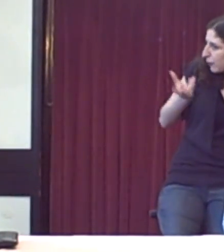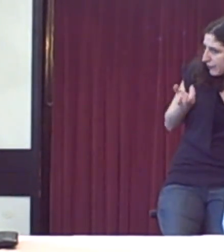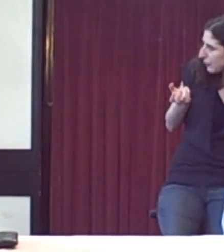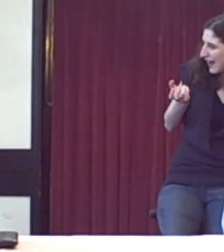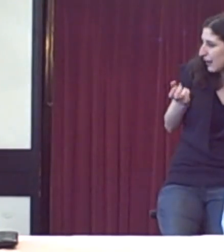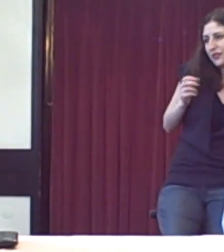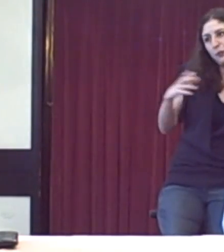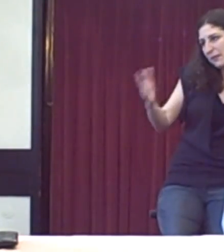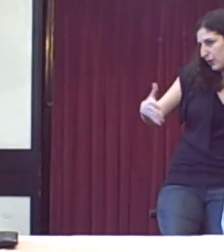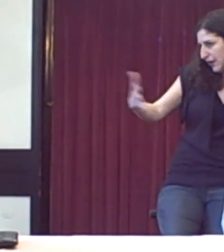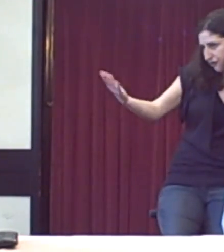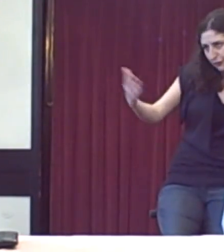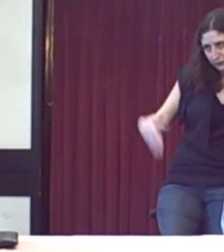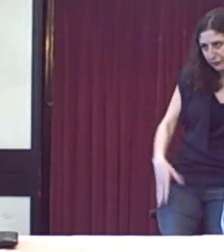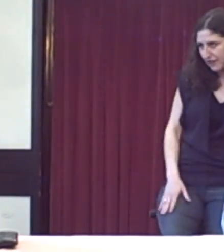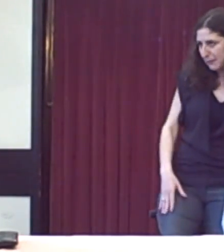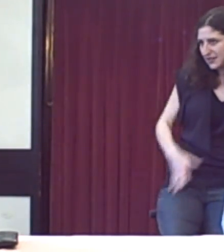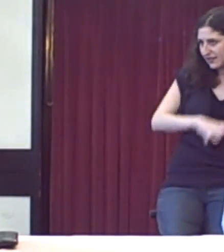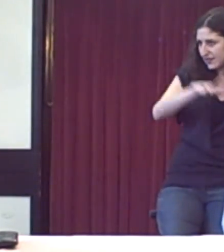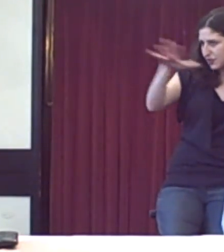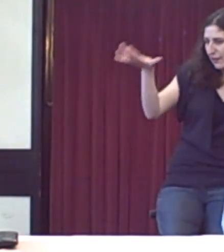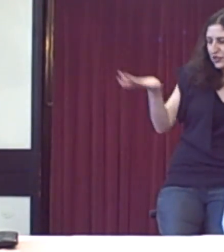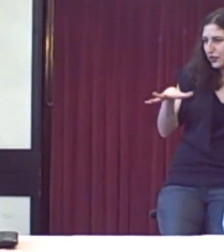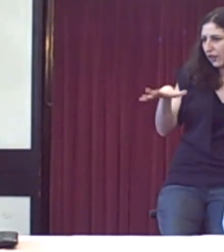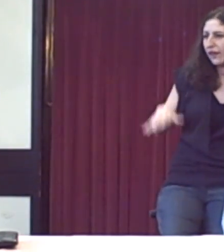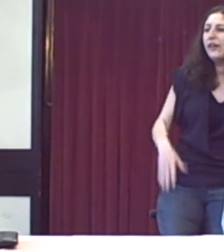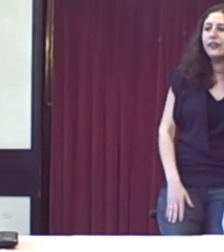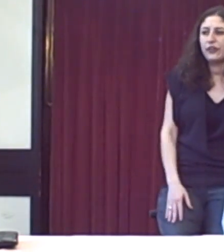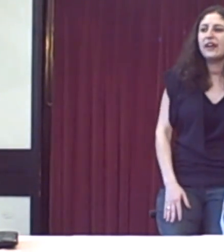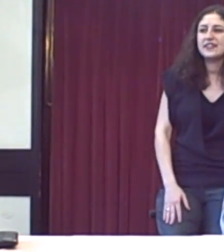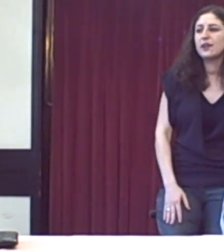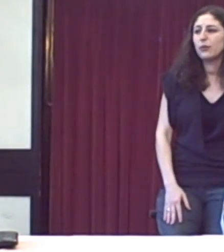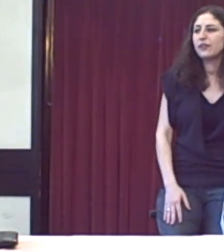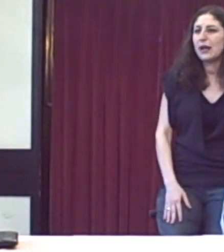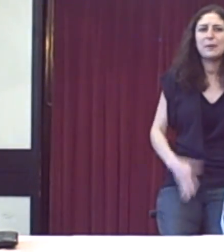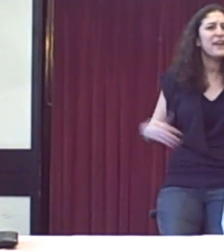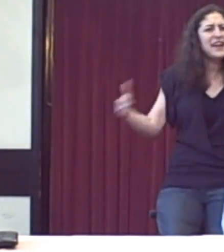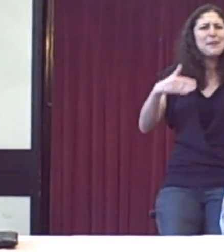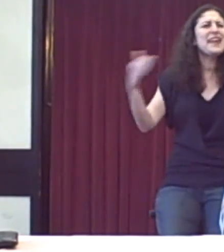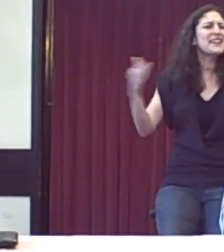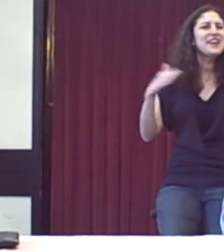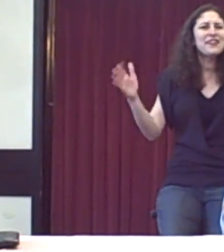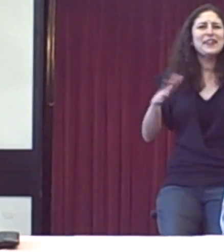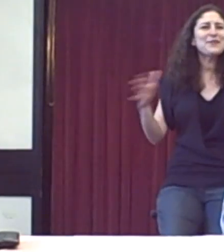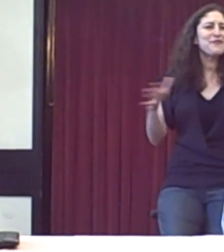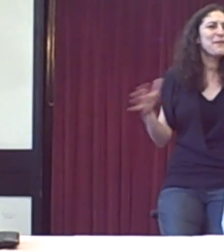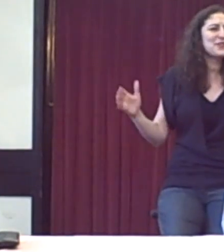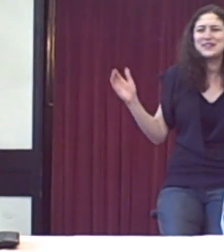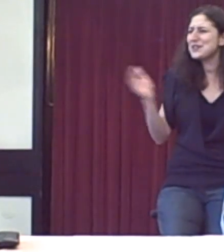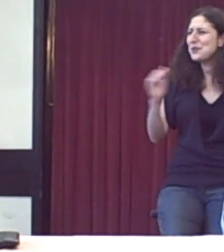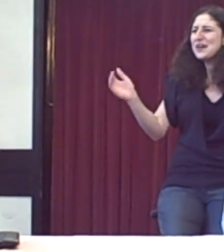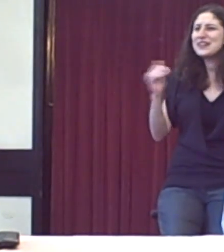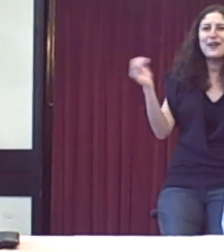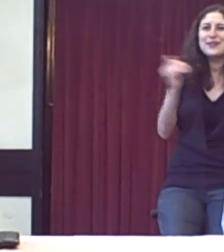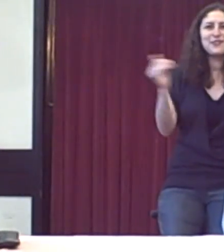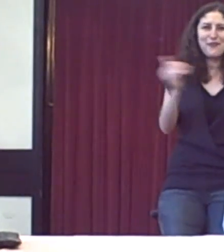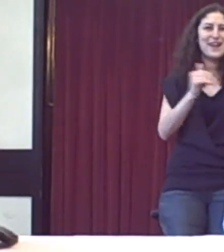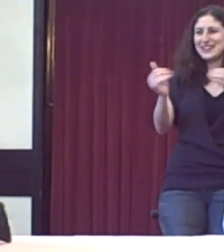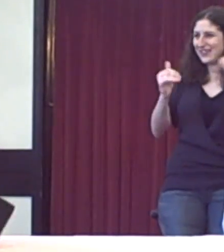problems about how it took people away from families and things. So you make sure that you're hitting or looking at me. But, I mean, yeah, the thing where for muscle is there's always loads of ways of